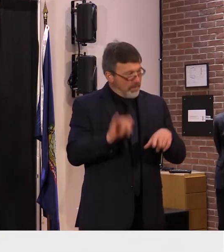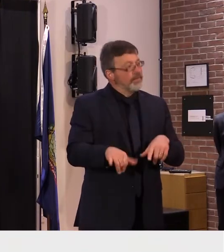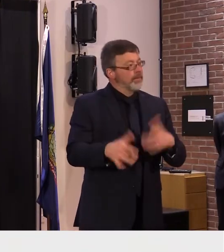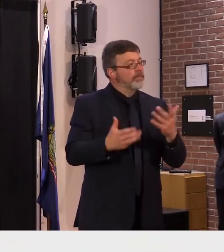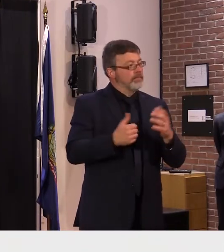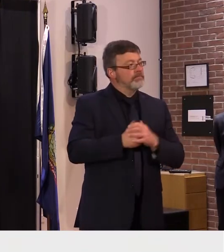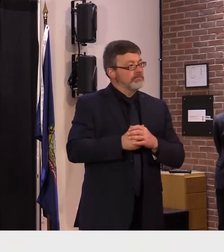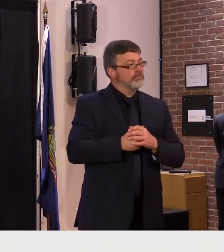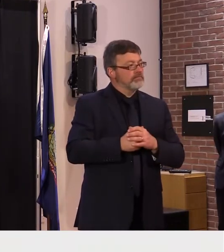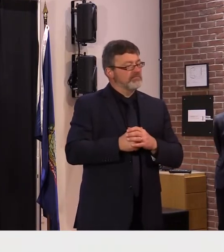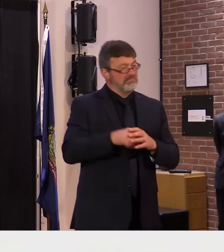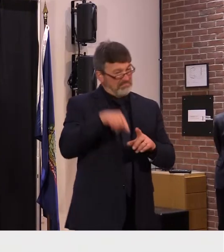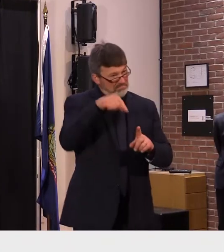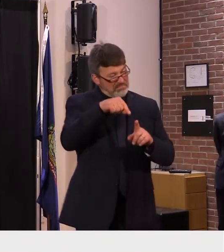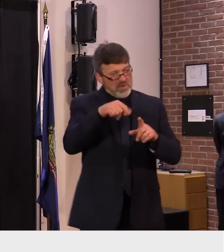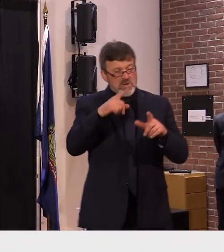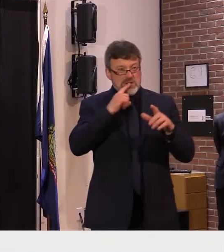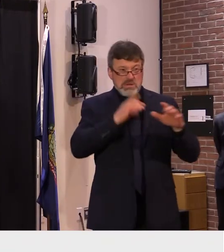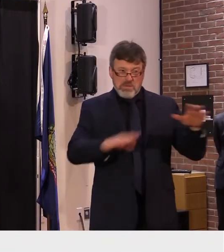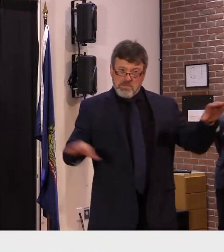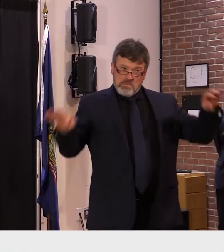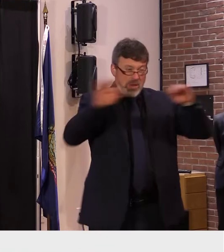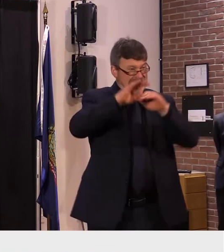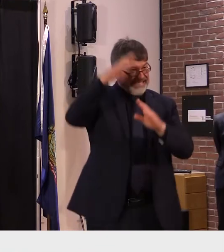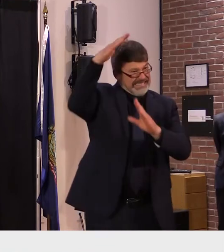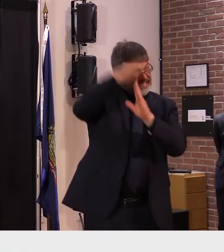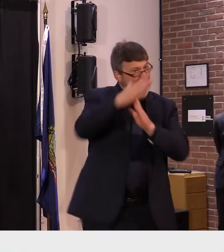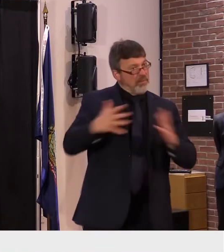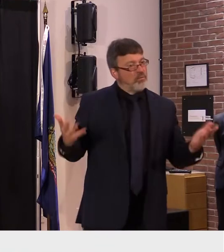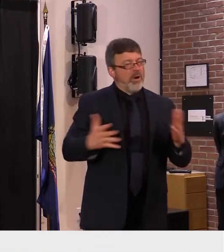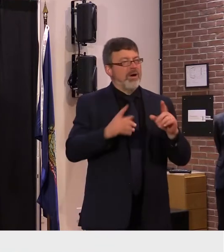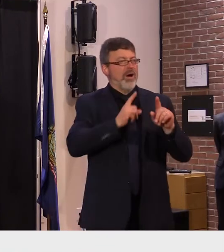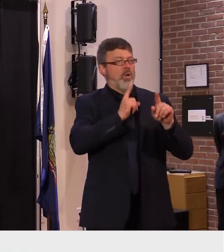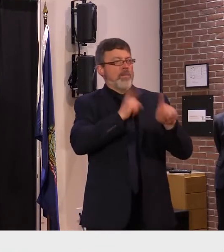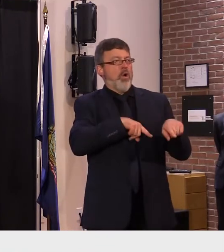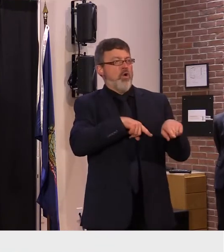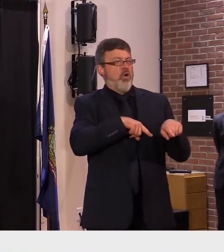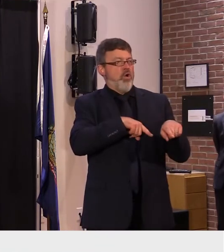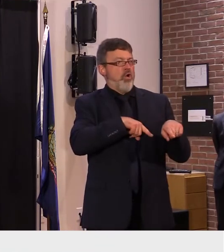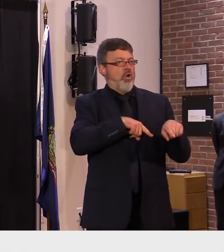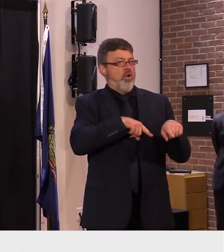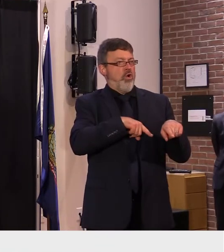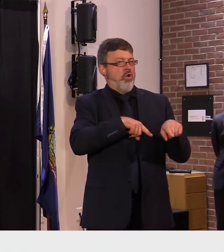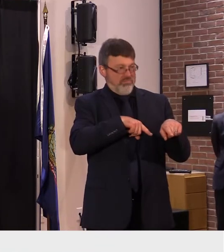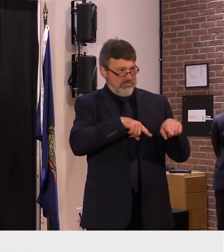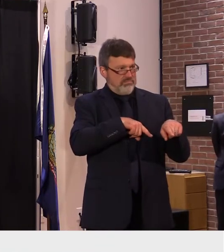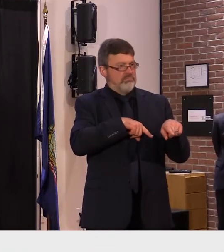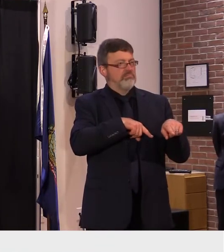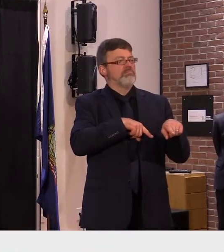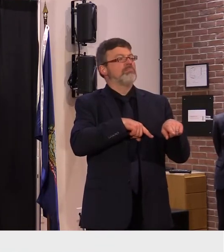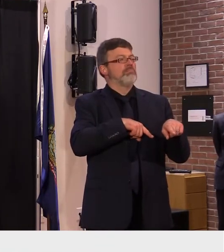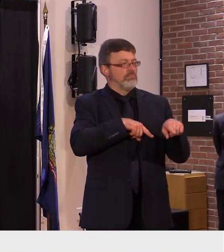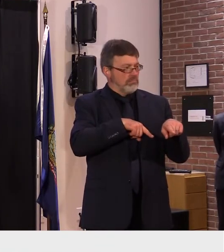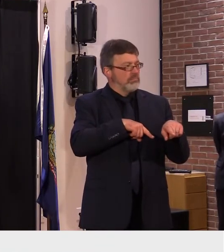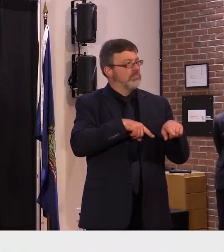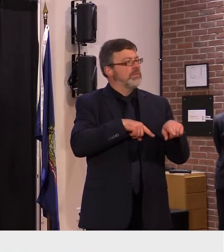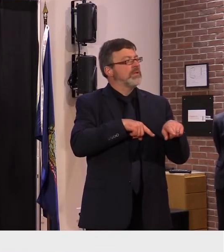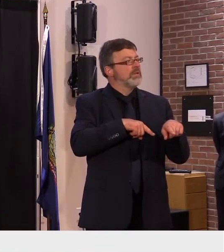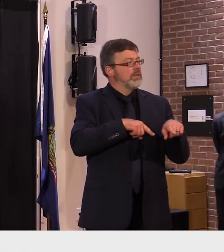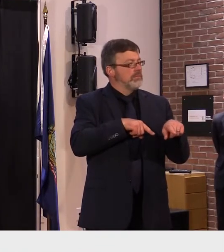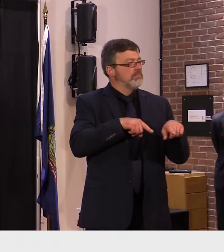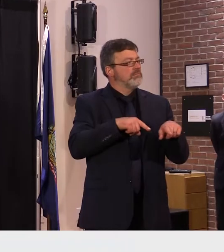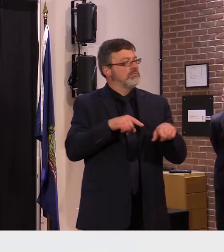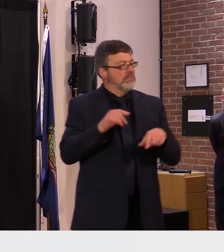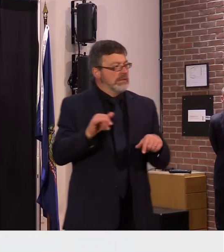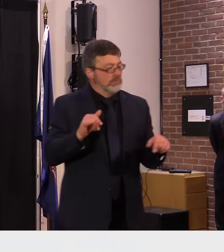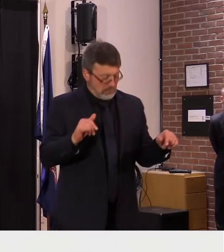is critical um we also know that most of our districts if not all of them have some form of school safety plan and that that was a result of some